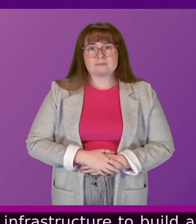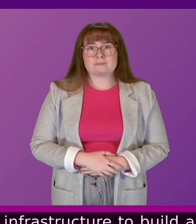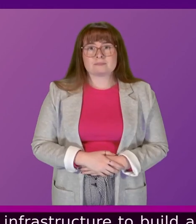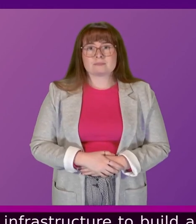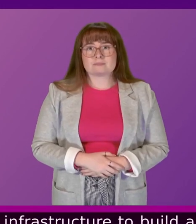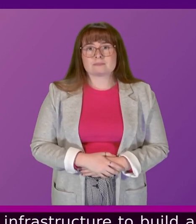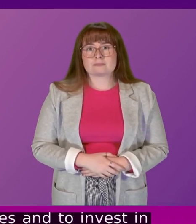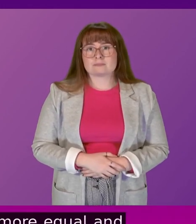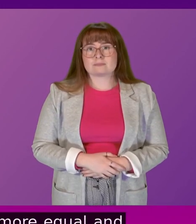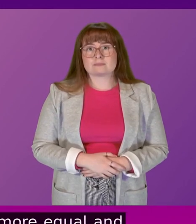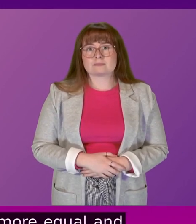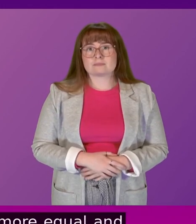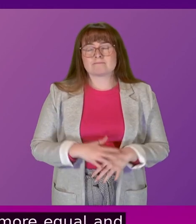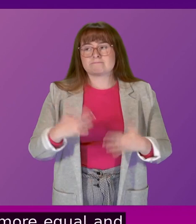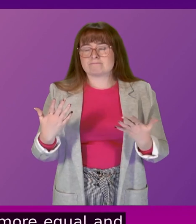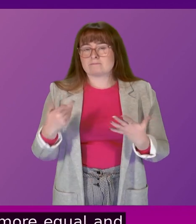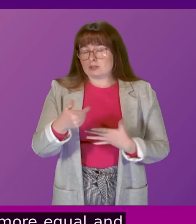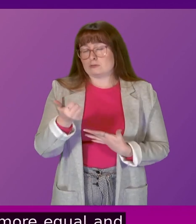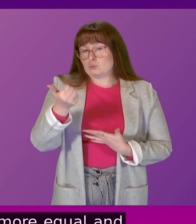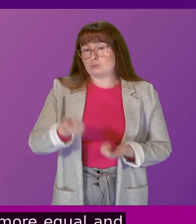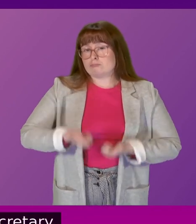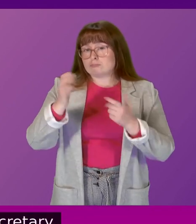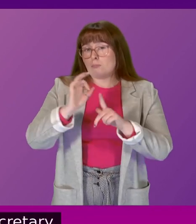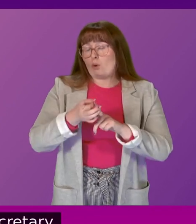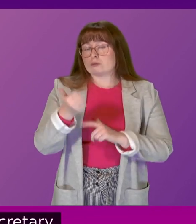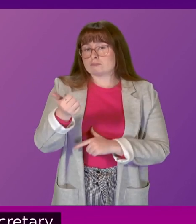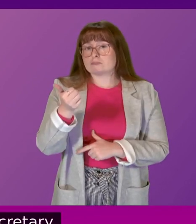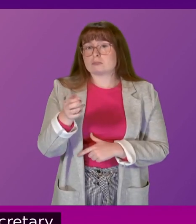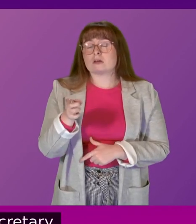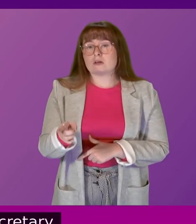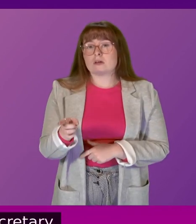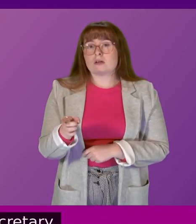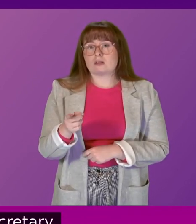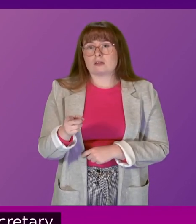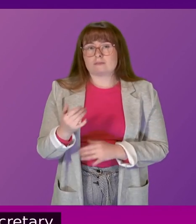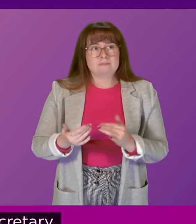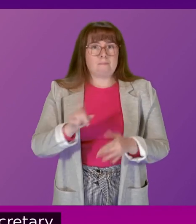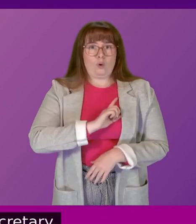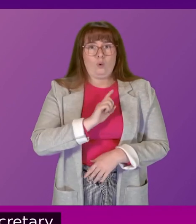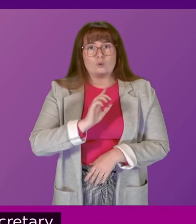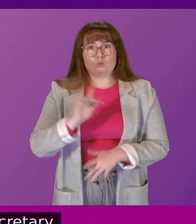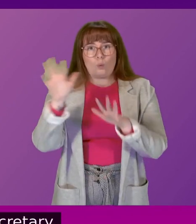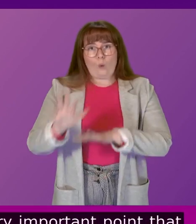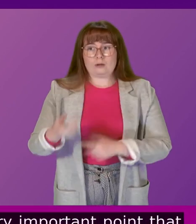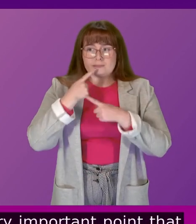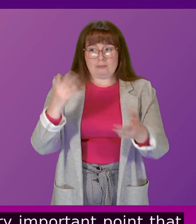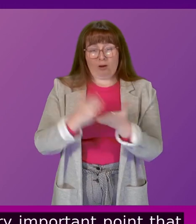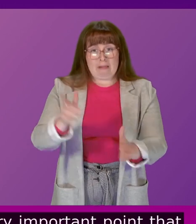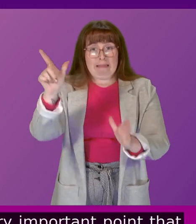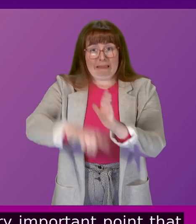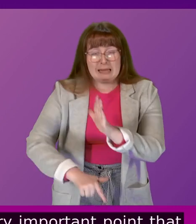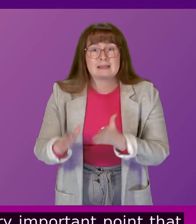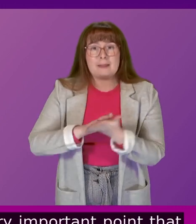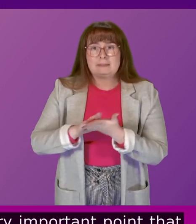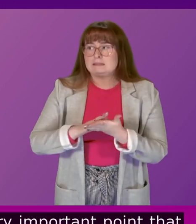Well, Kenny Gibson makes a very important point that the lateness of the autumn statement is particularly difficult to plan